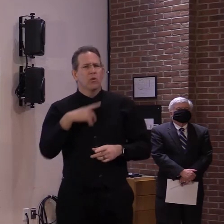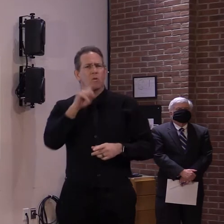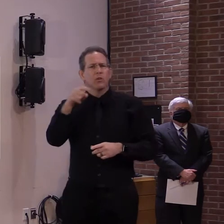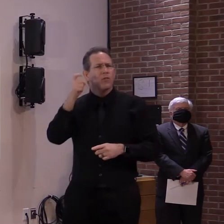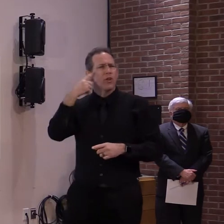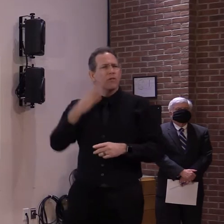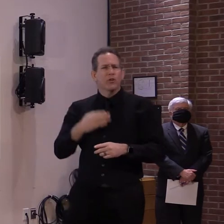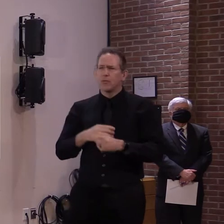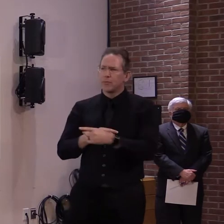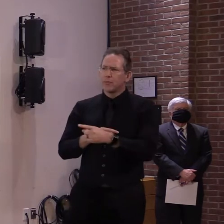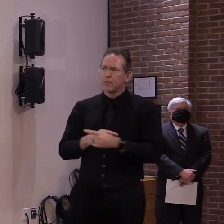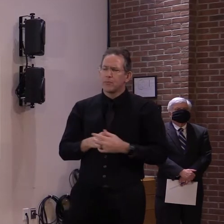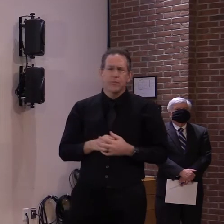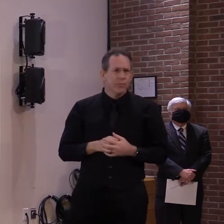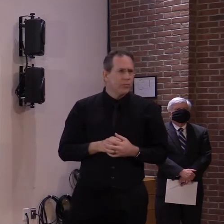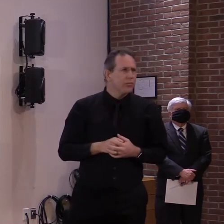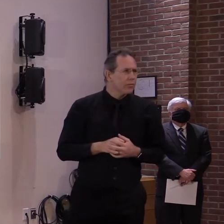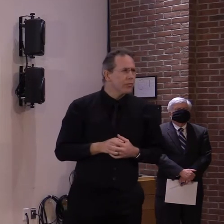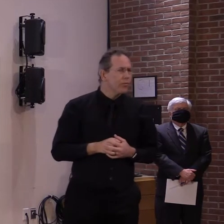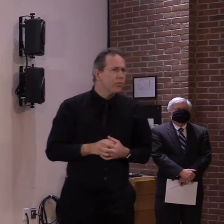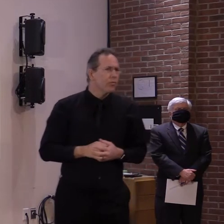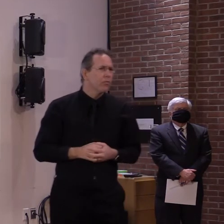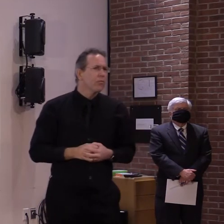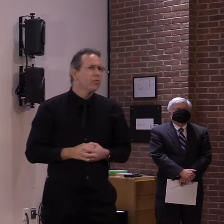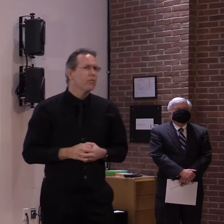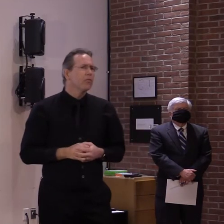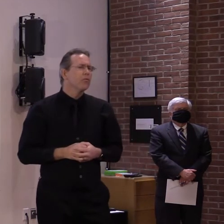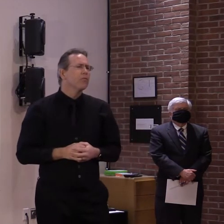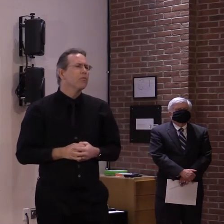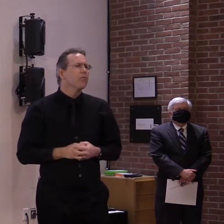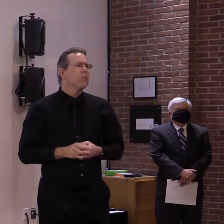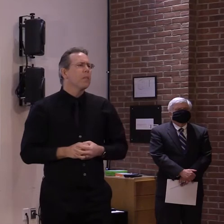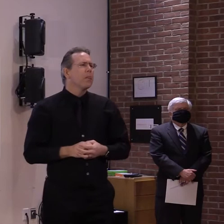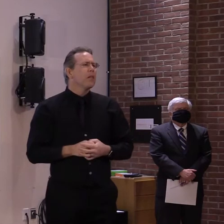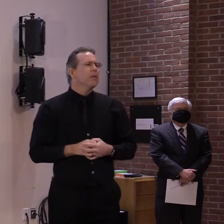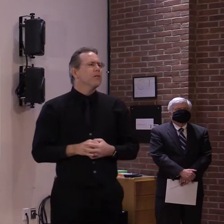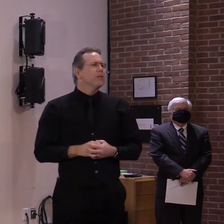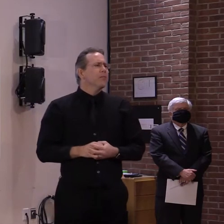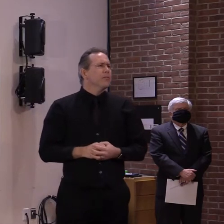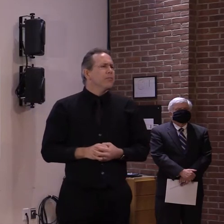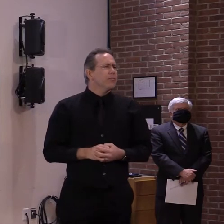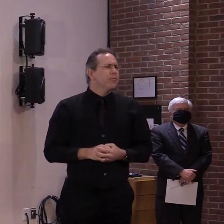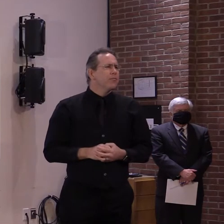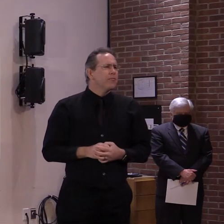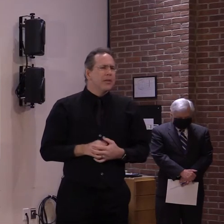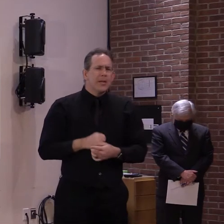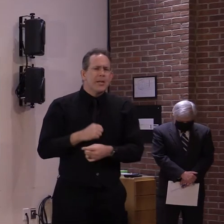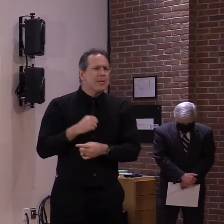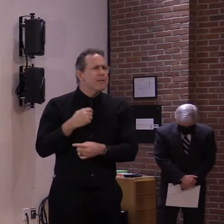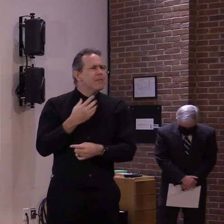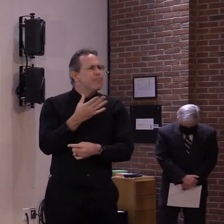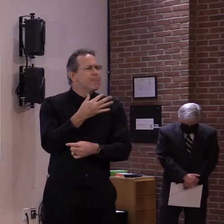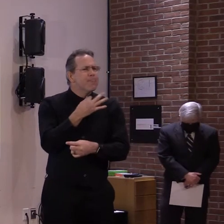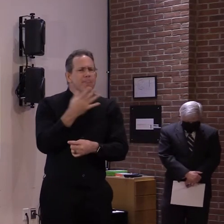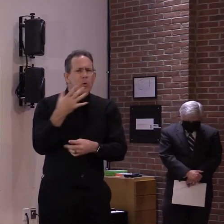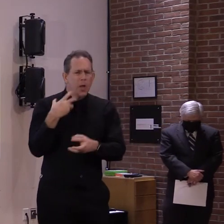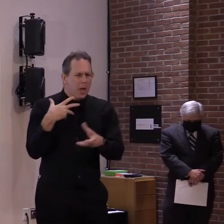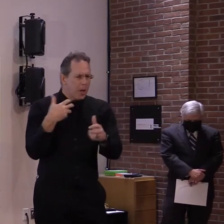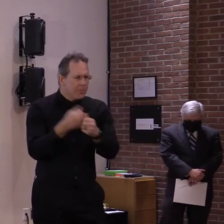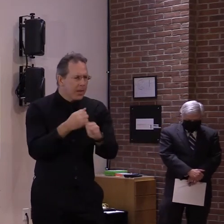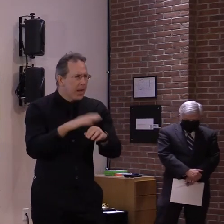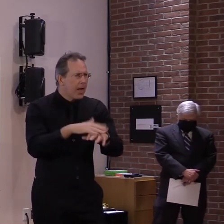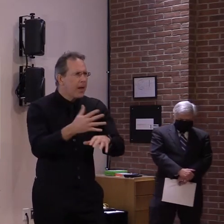we haven't heard an update yet on how things are going with the new PPP